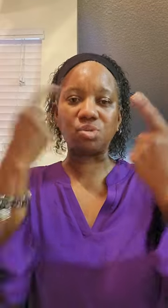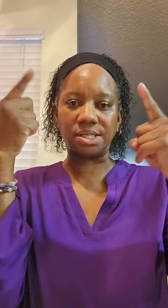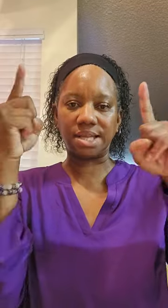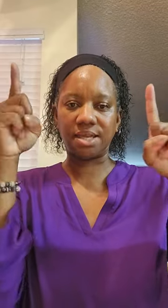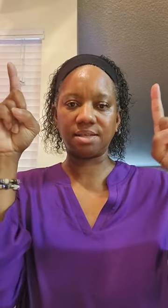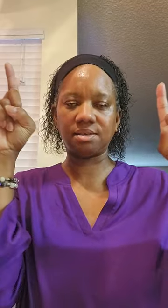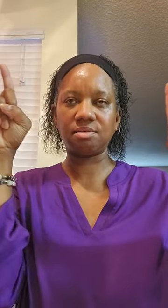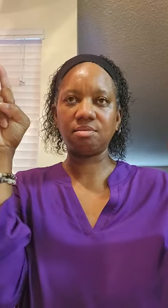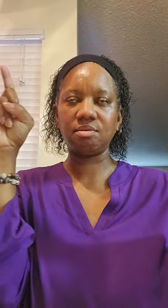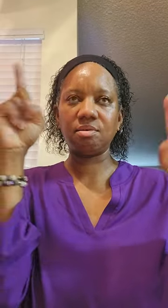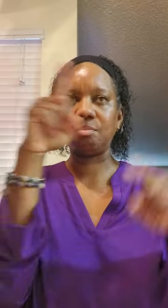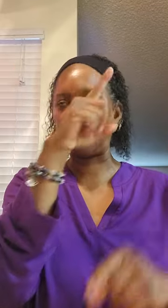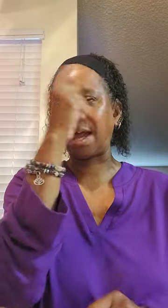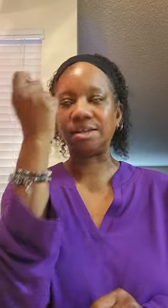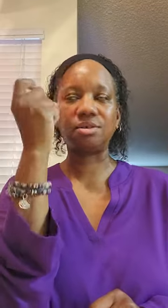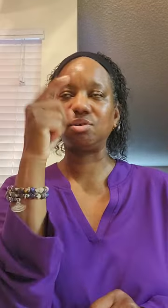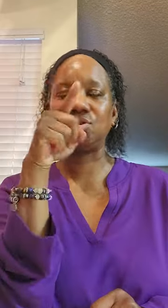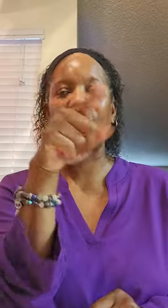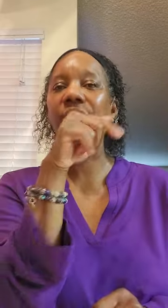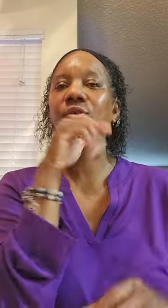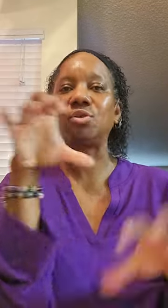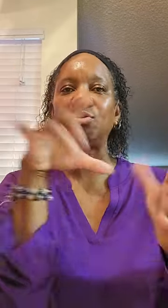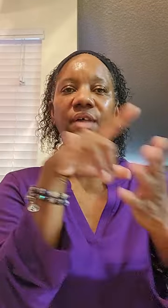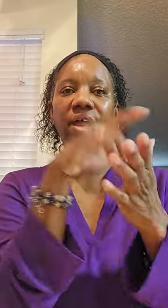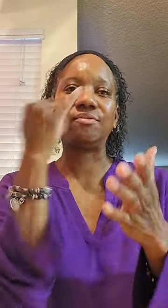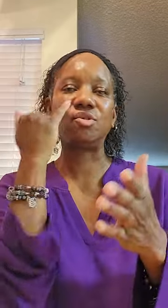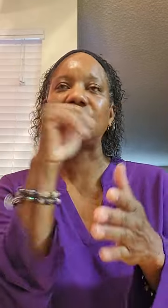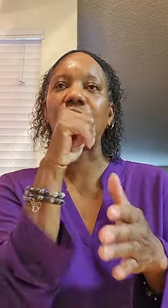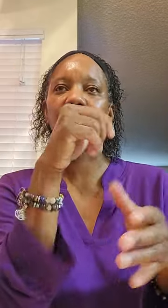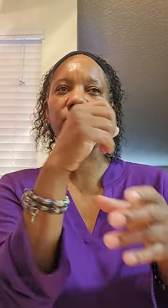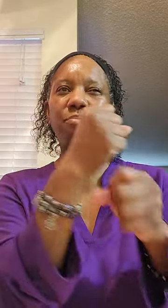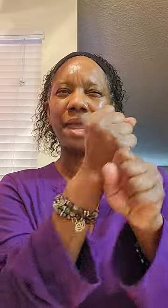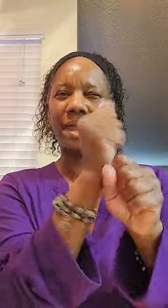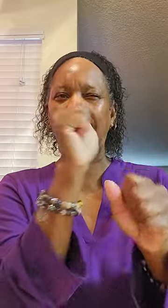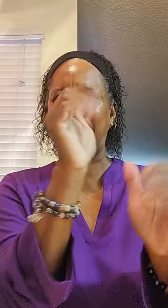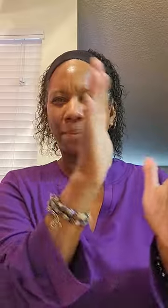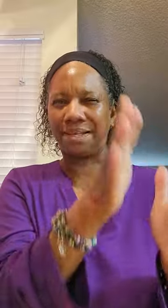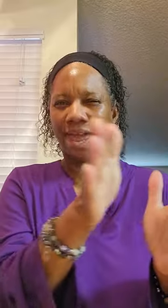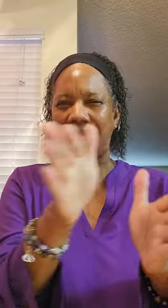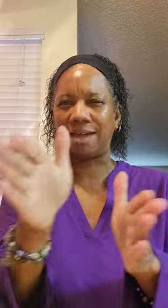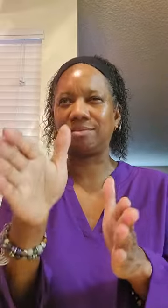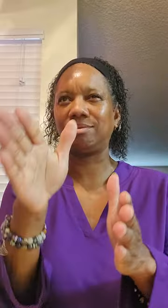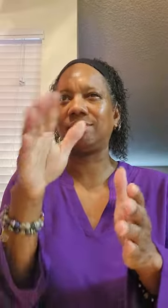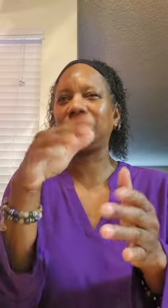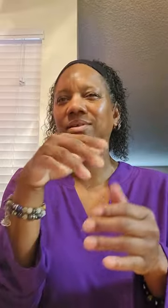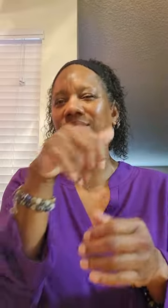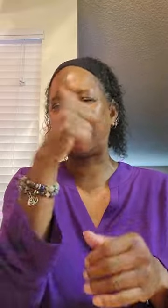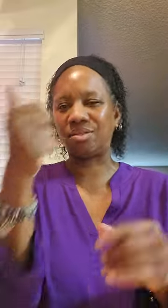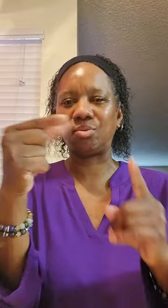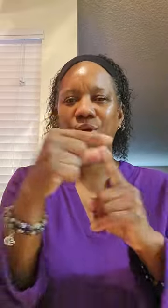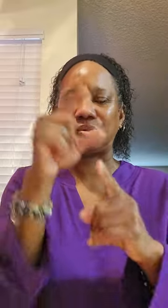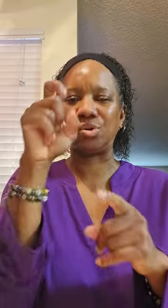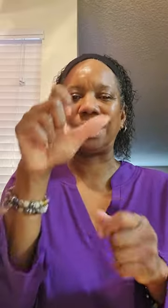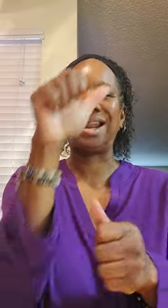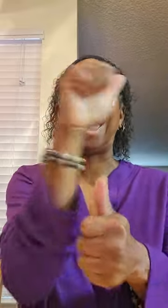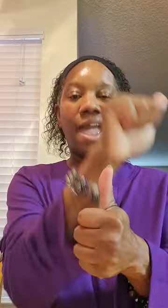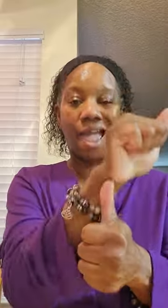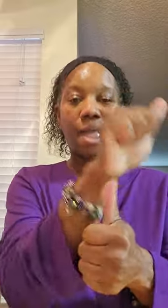success because you're not going to do that if you don't make a plan. In other words, you need to A,